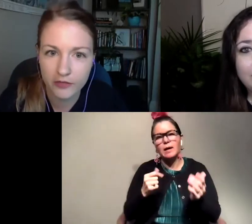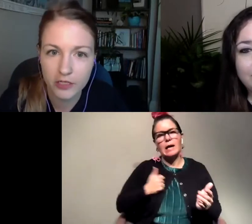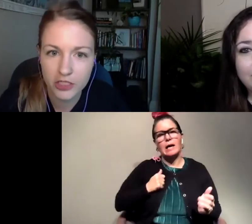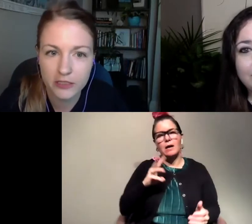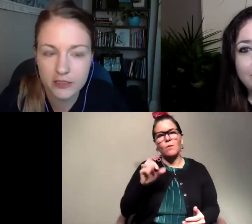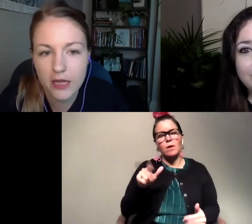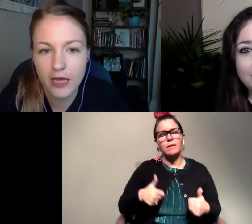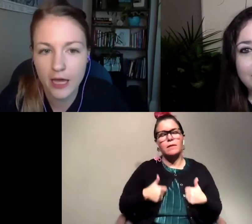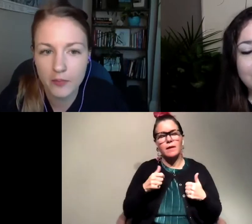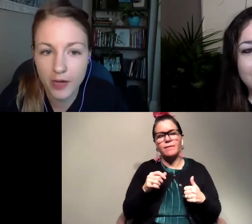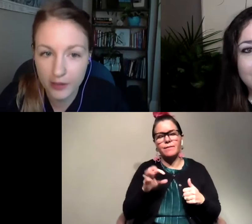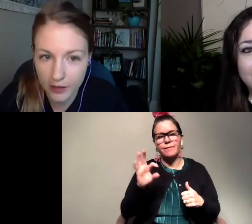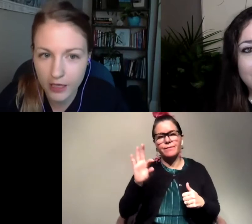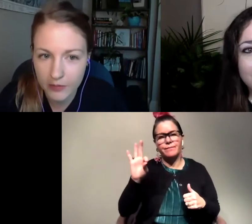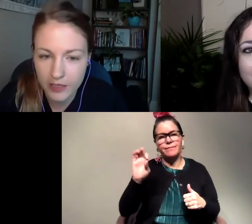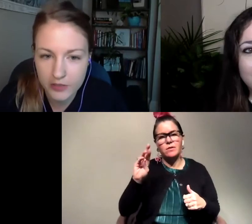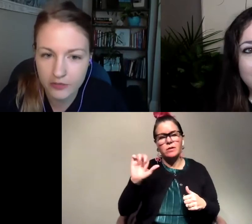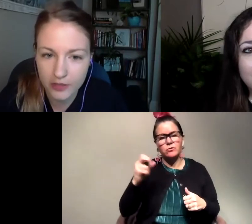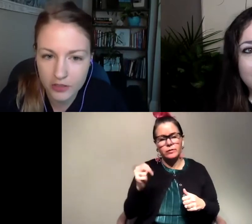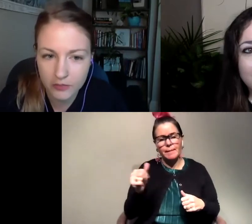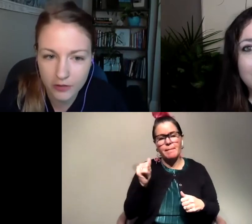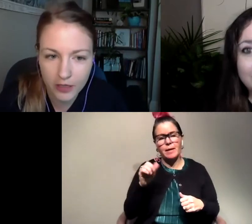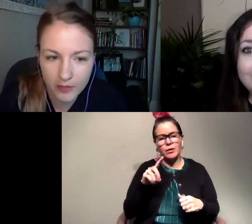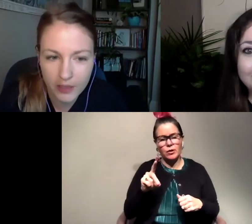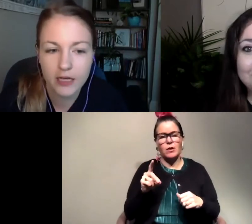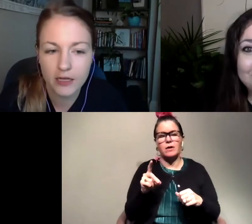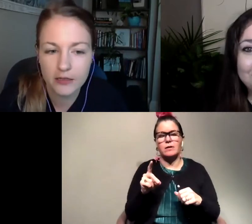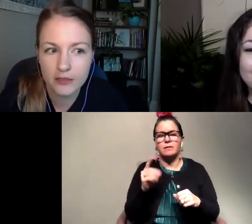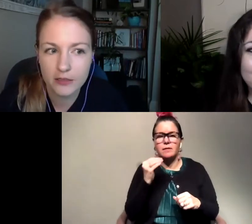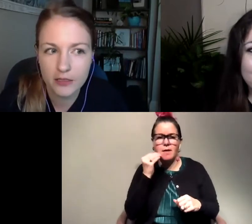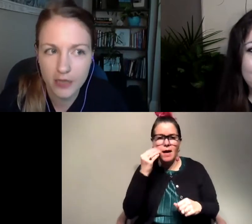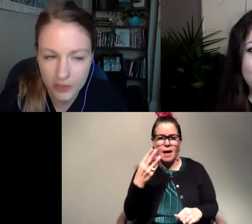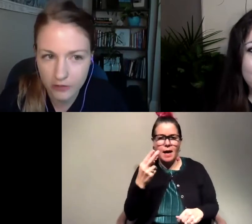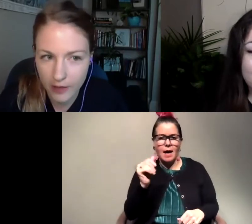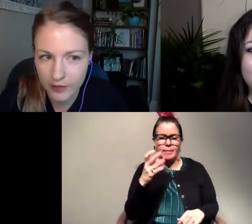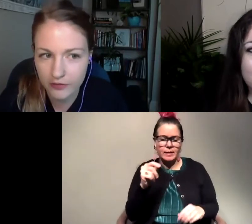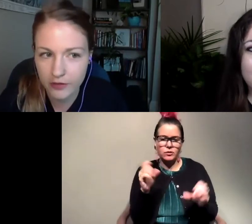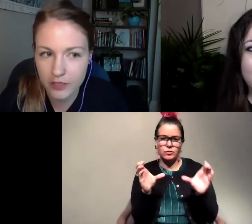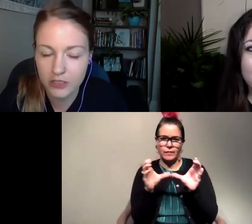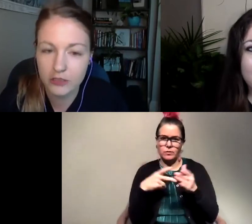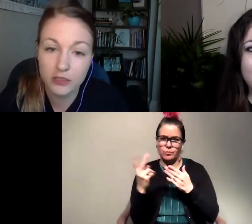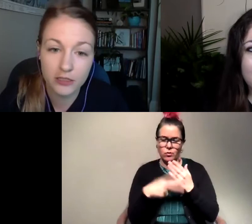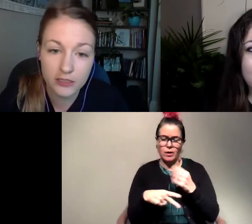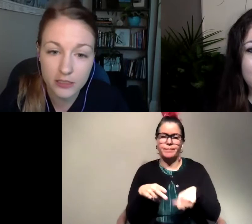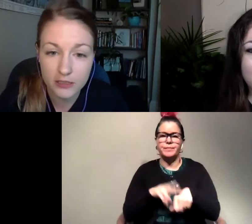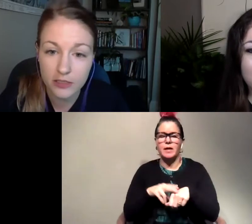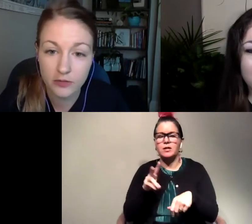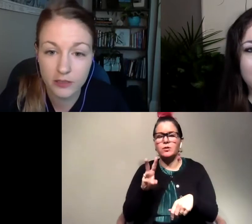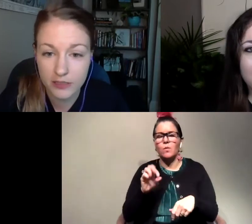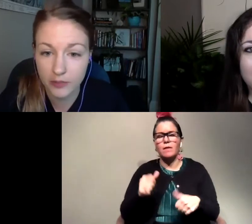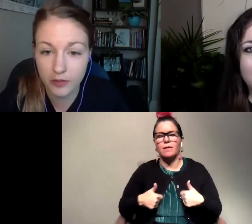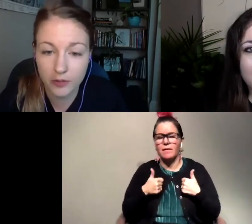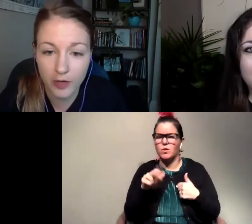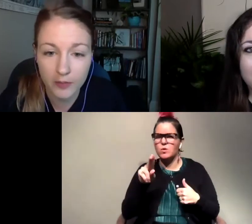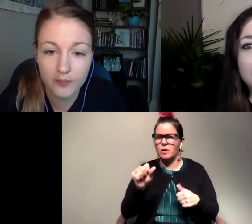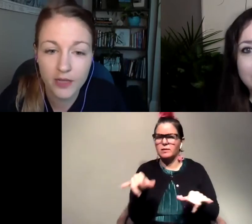Federation's Backyard Habitat Certification Program and the National Wildlife Federation in the United States has a really